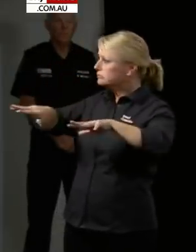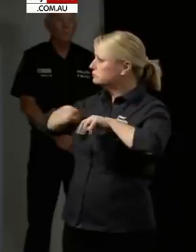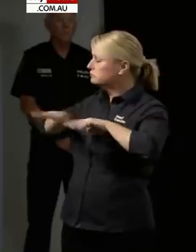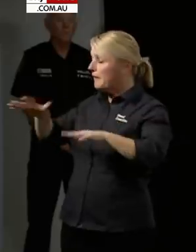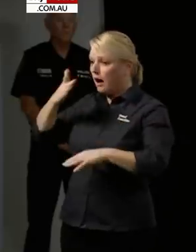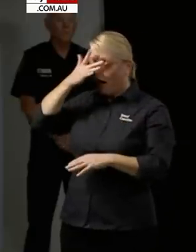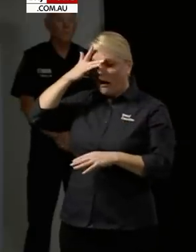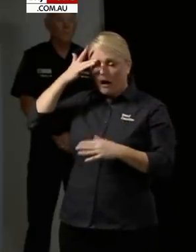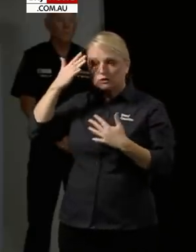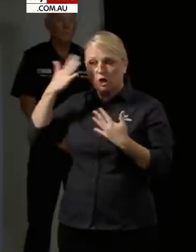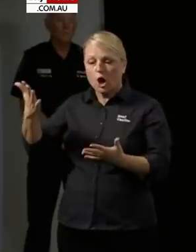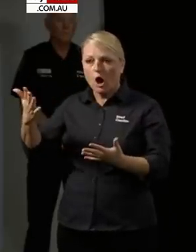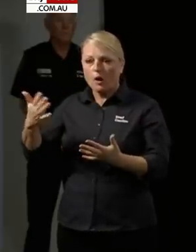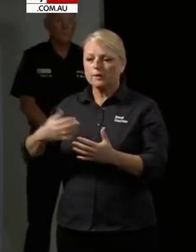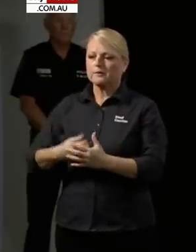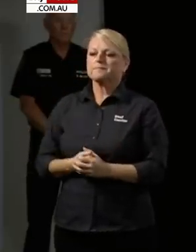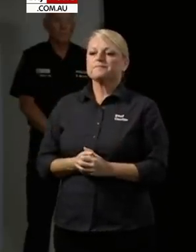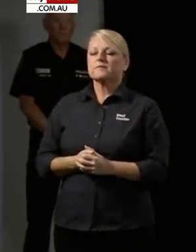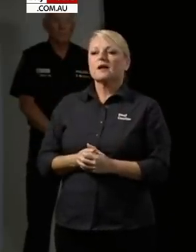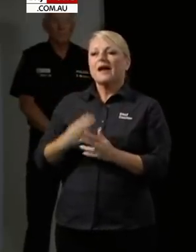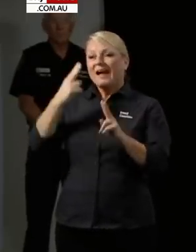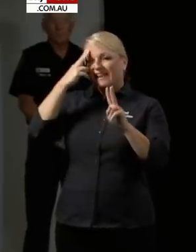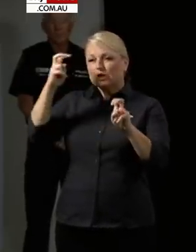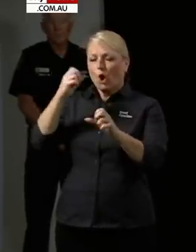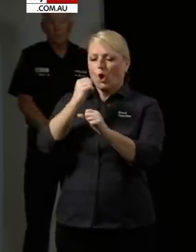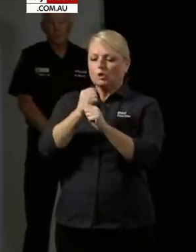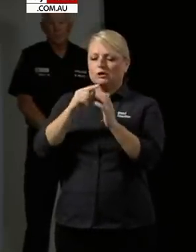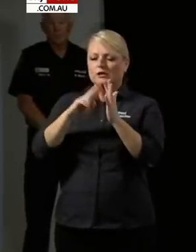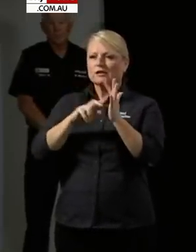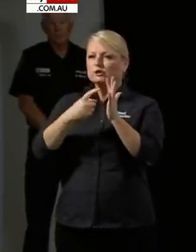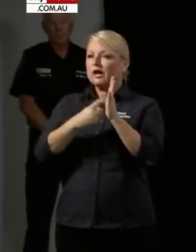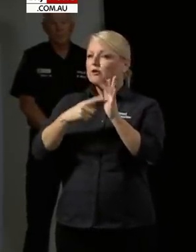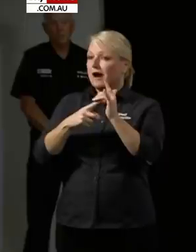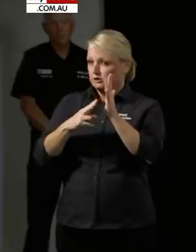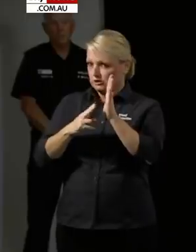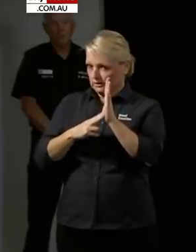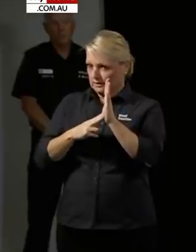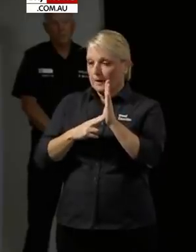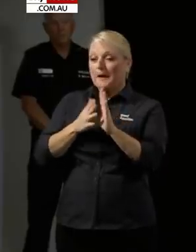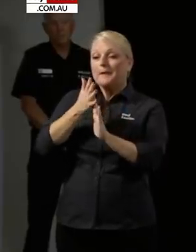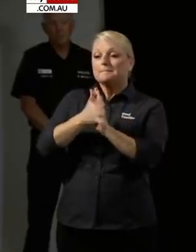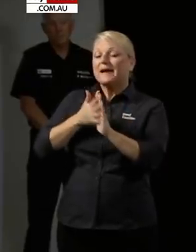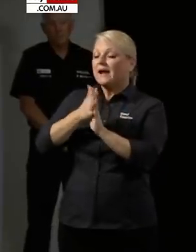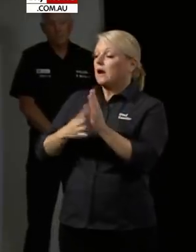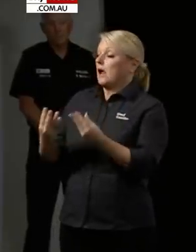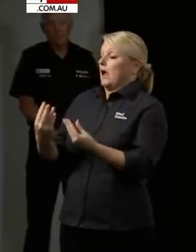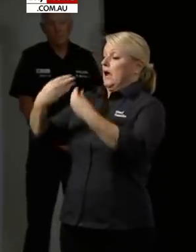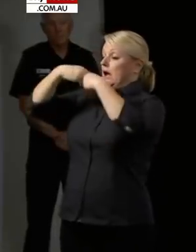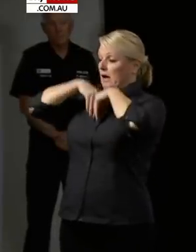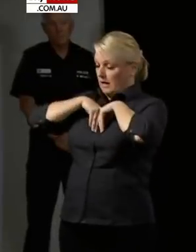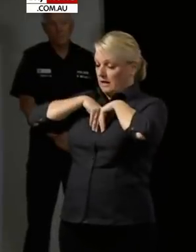that what we call a generation is only about three days and a generation is when one